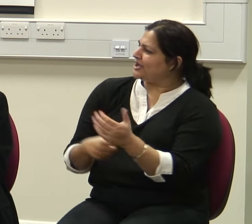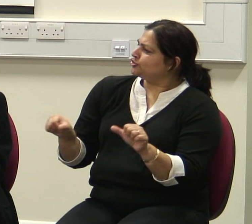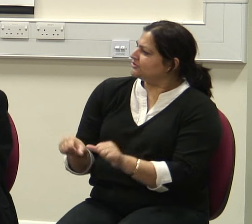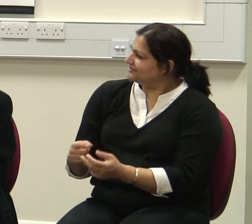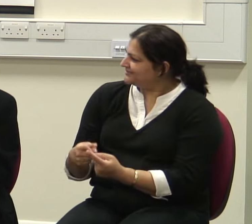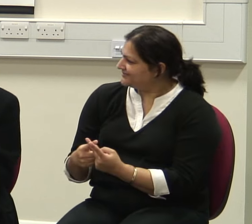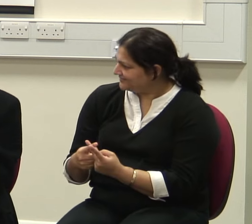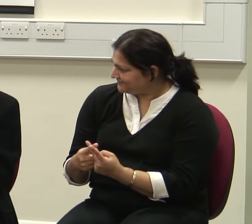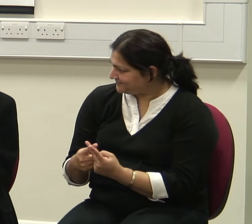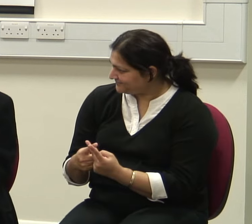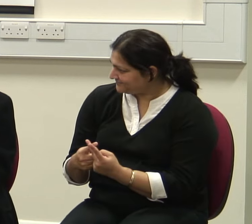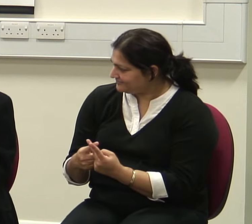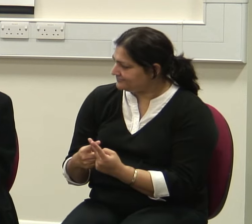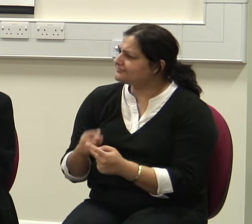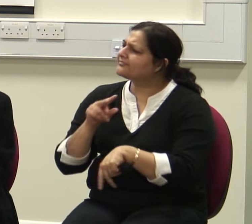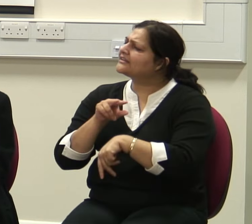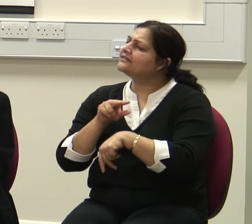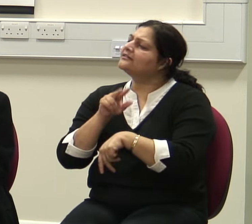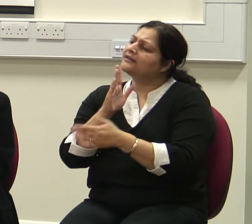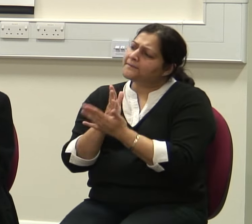Now, what is a doctor's job?